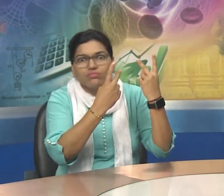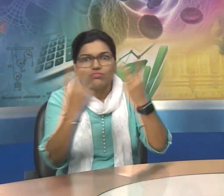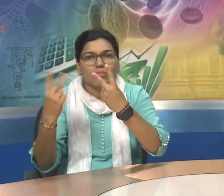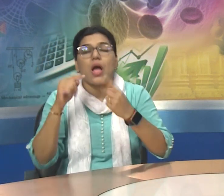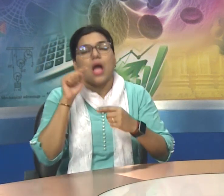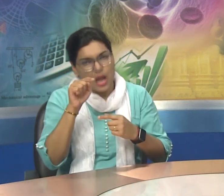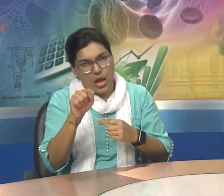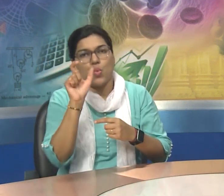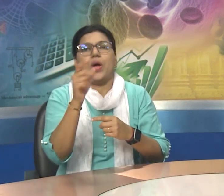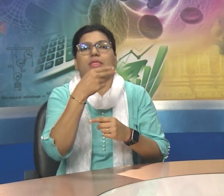Or. Any. Other. Places.